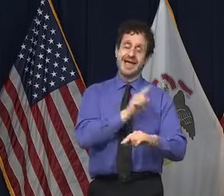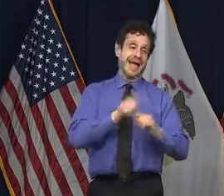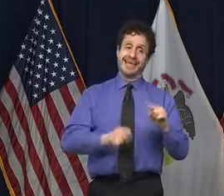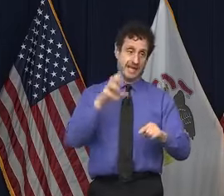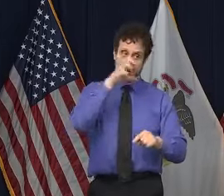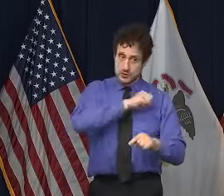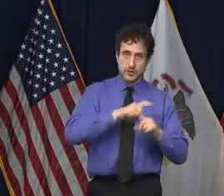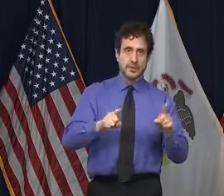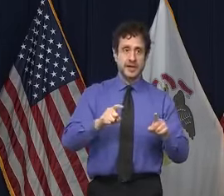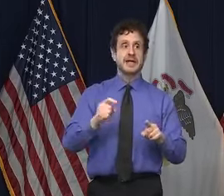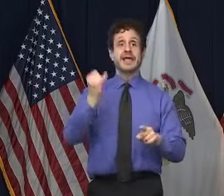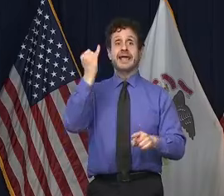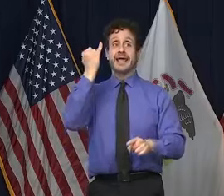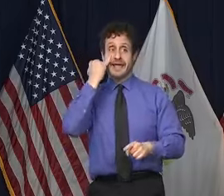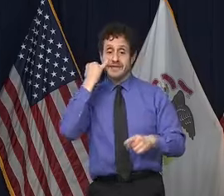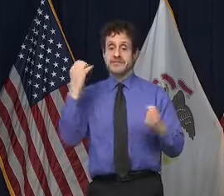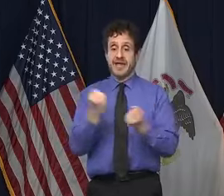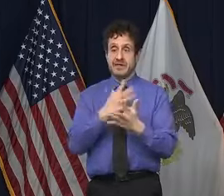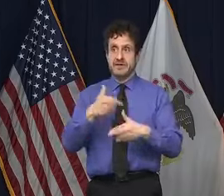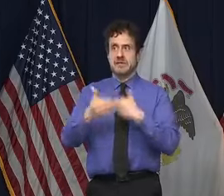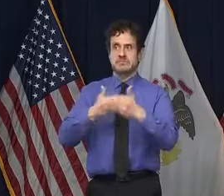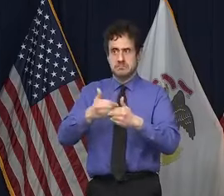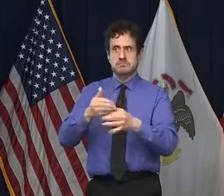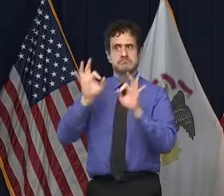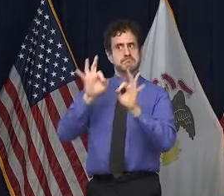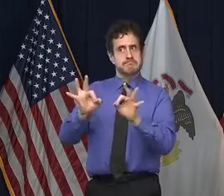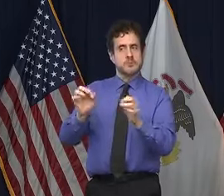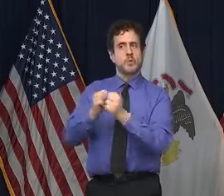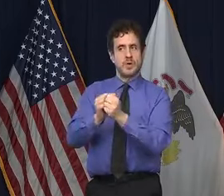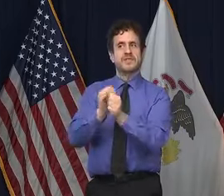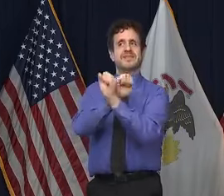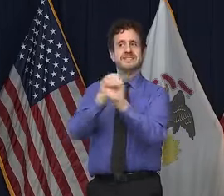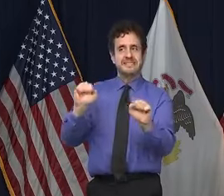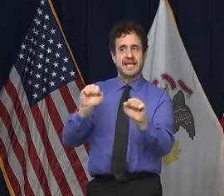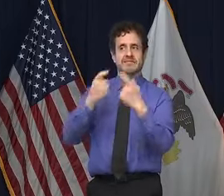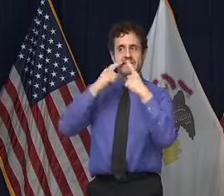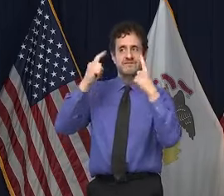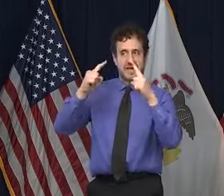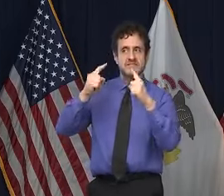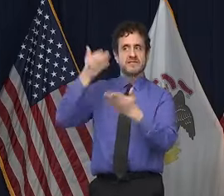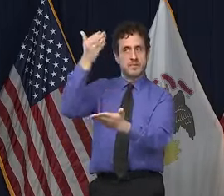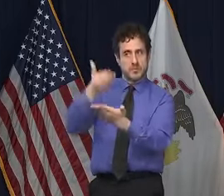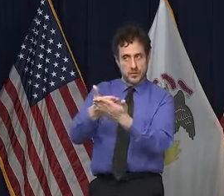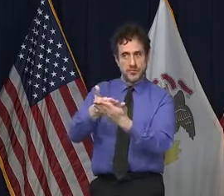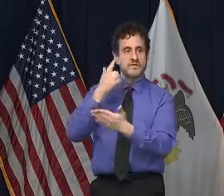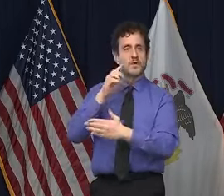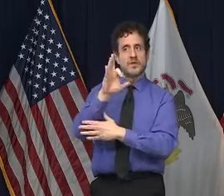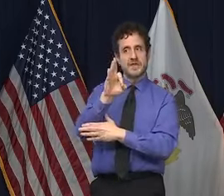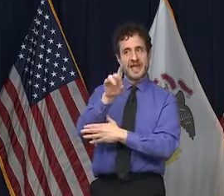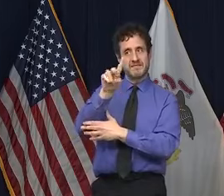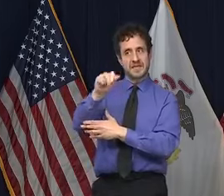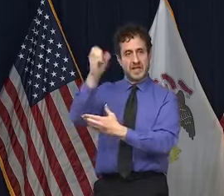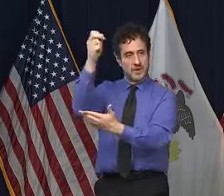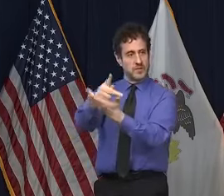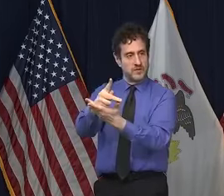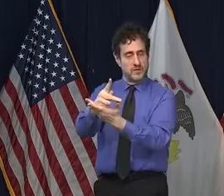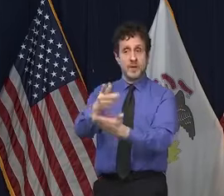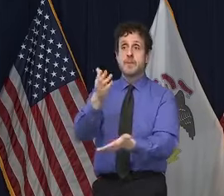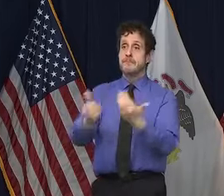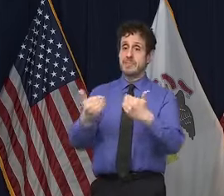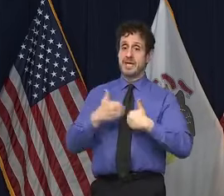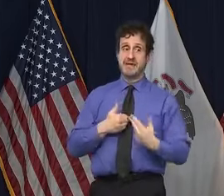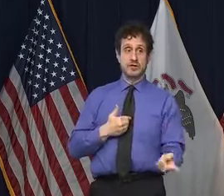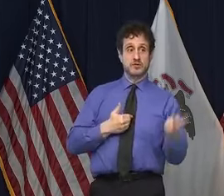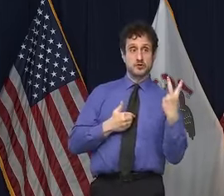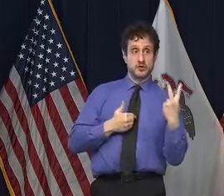well with the evaluation in terms of the safety and the efficacy by the FDA, we could have probably two vaccines, not one.